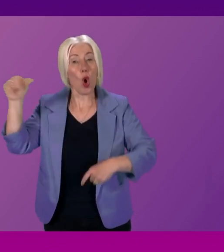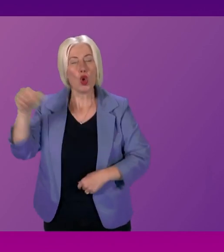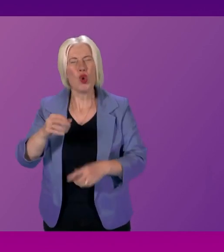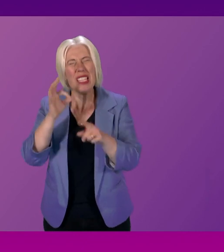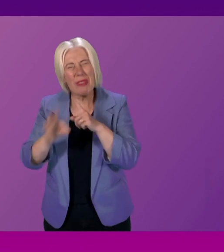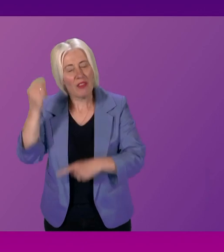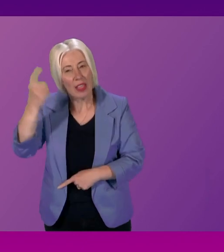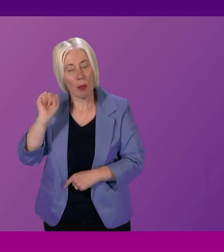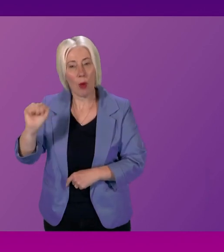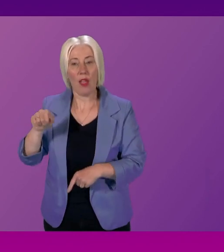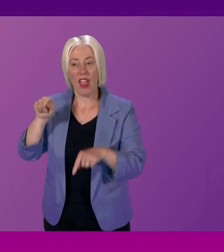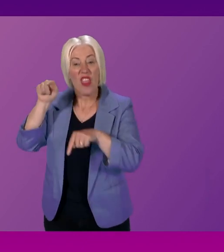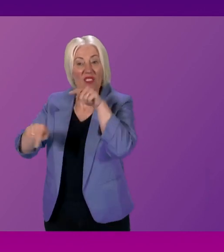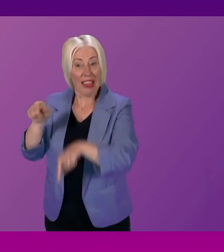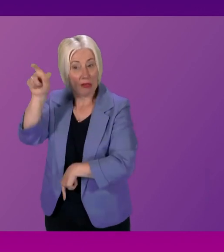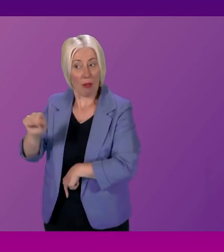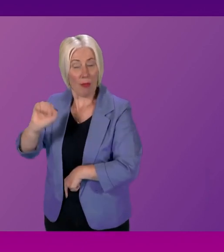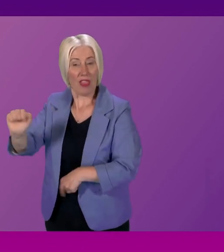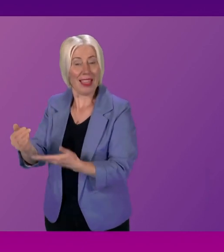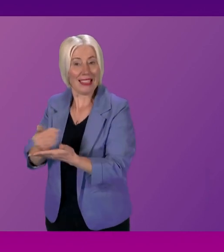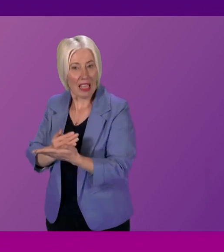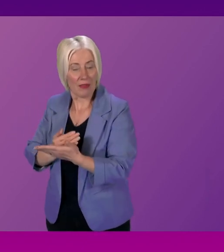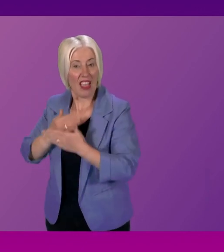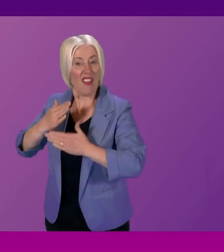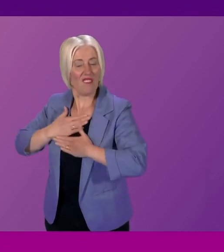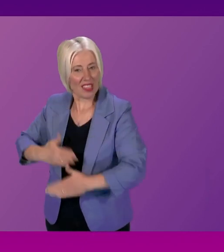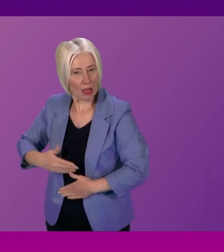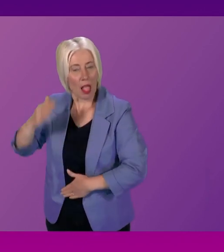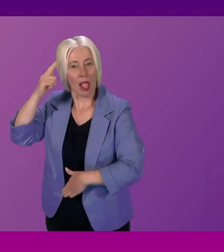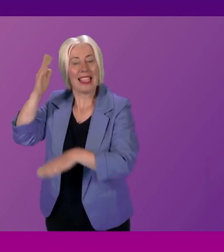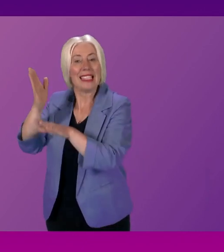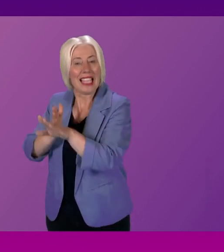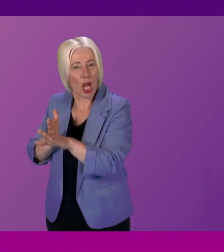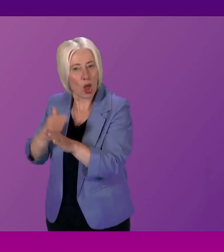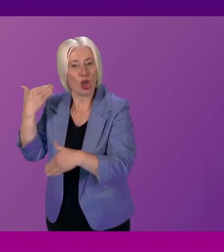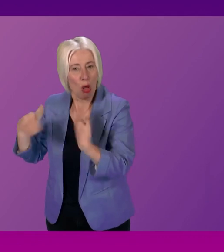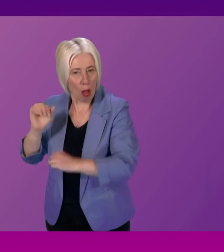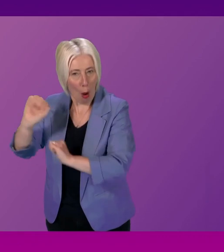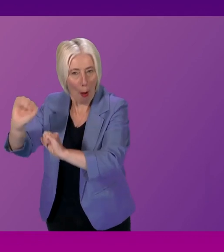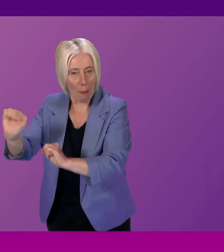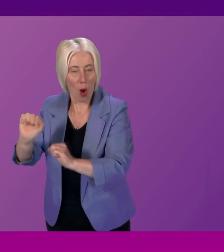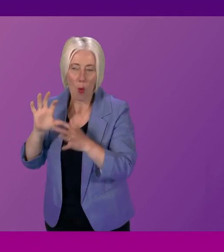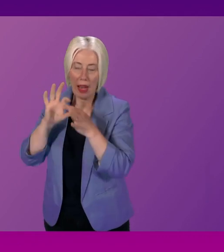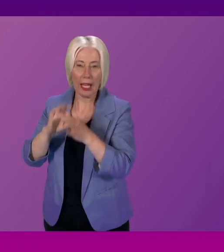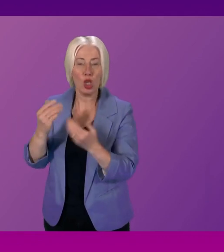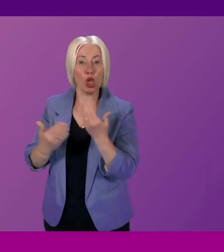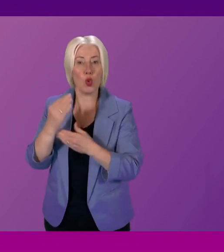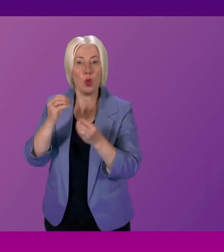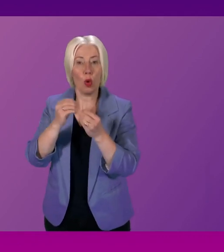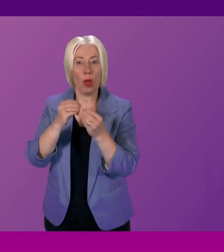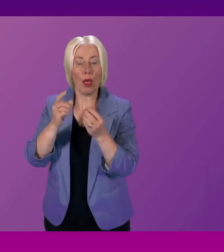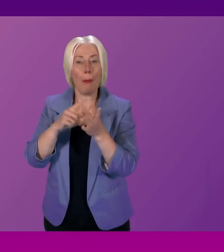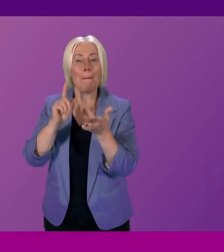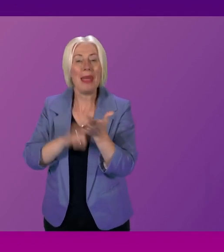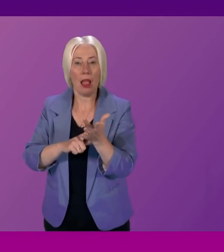victim safety, which includes both physical and psychological harm when applying the new bail test. So that is for the first time